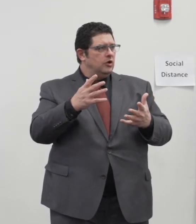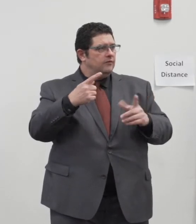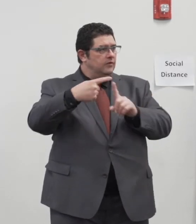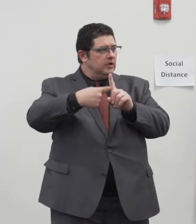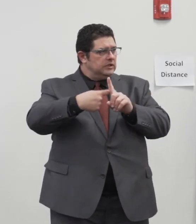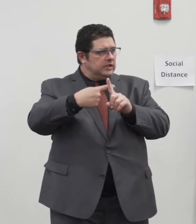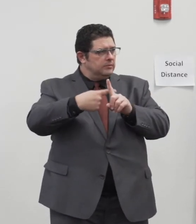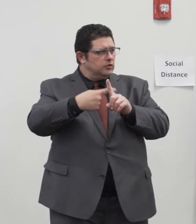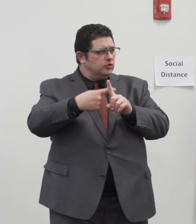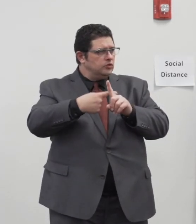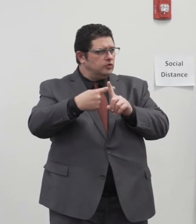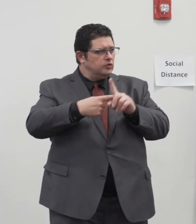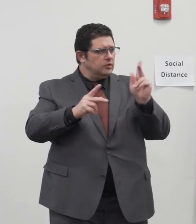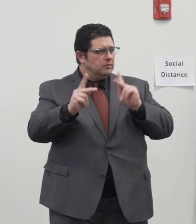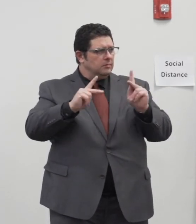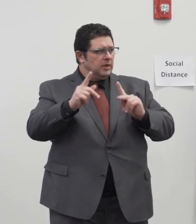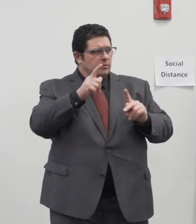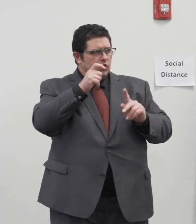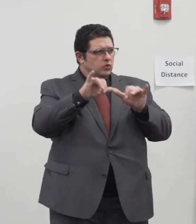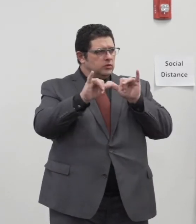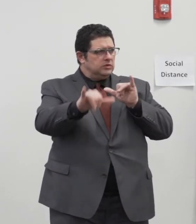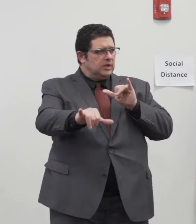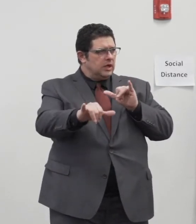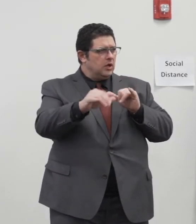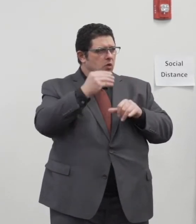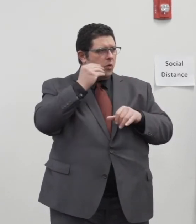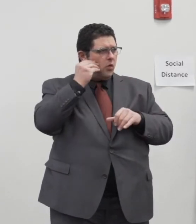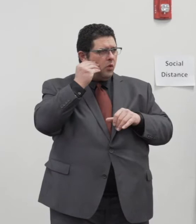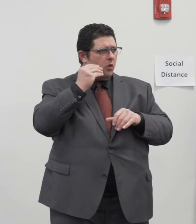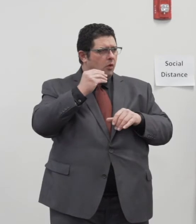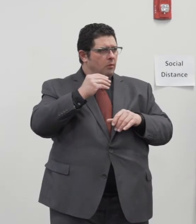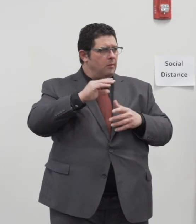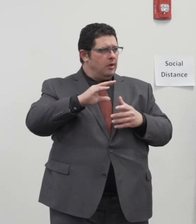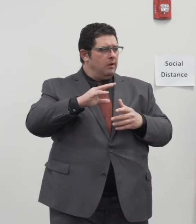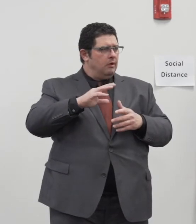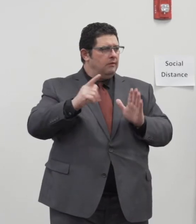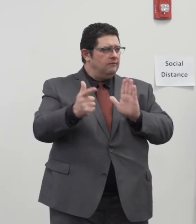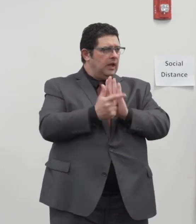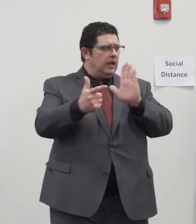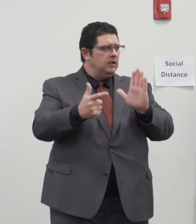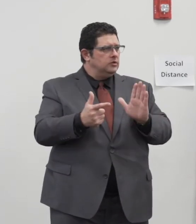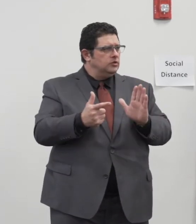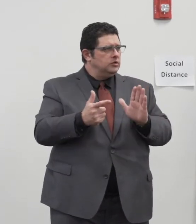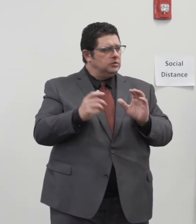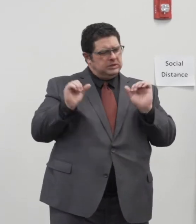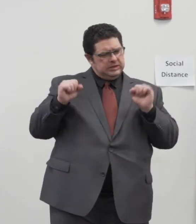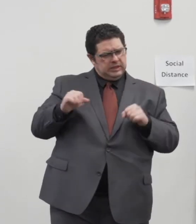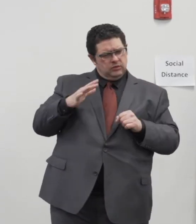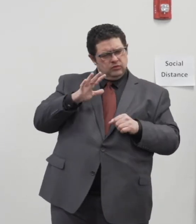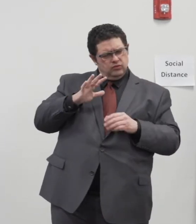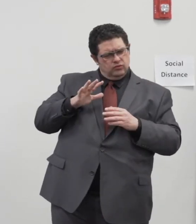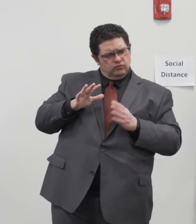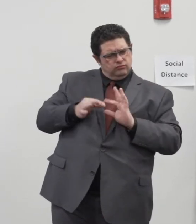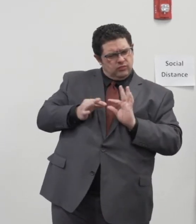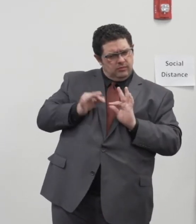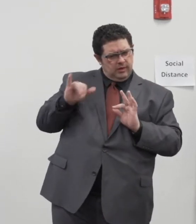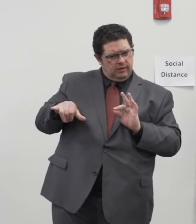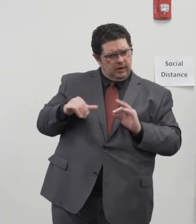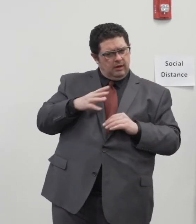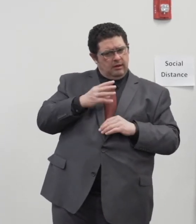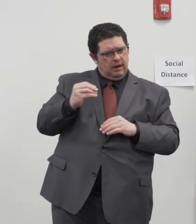people who were reporting some of the stay-at-home order violations. Can you touch on that, but can you also tell us how that